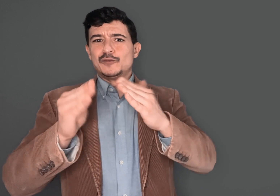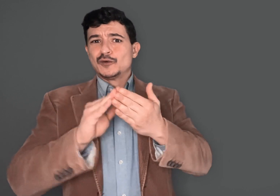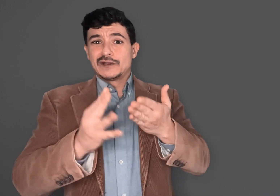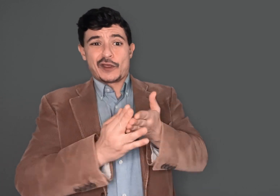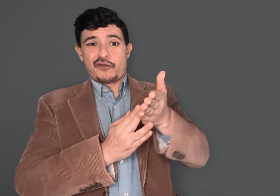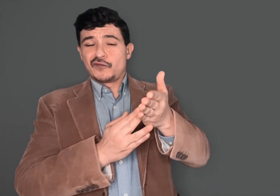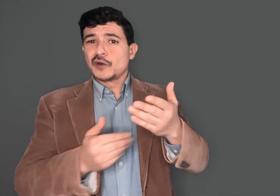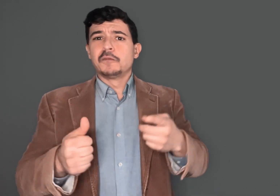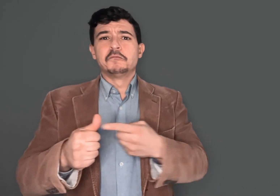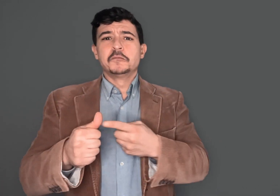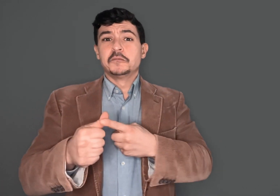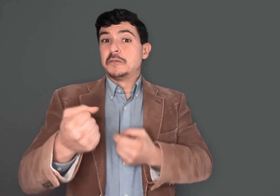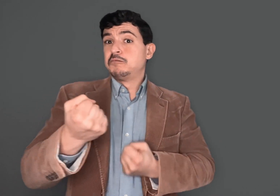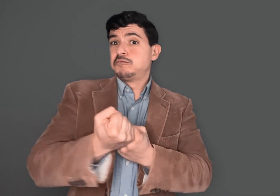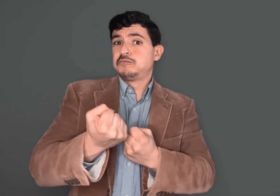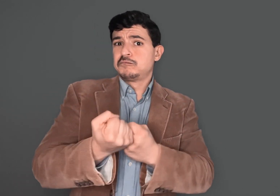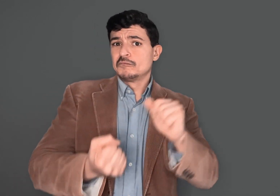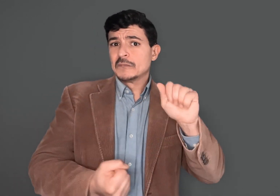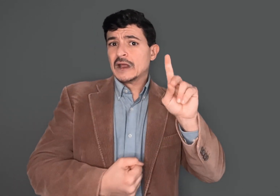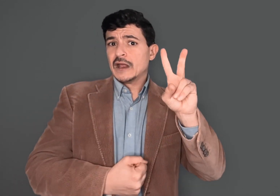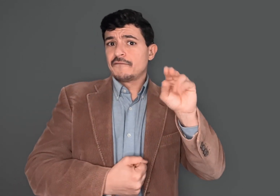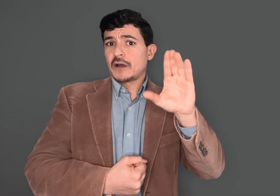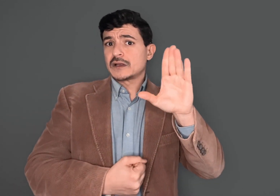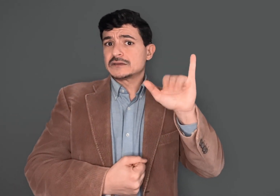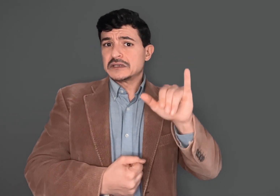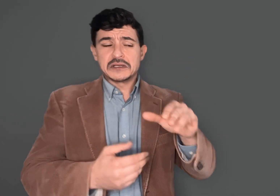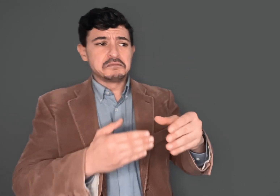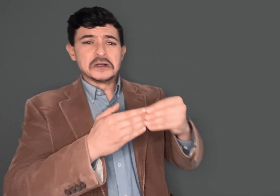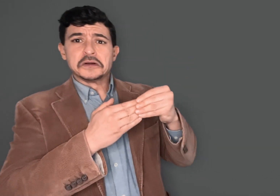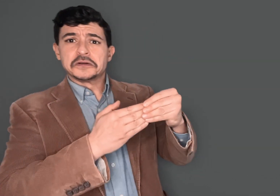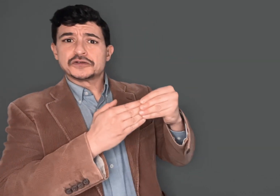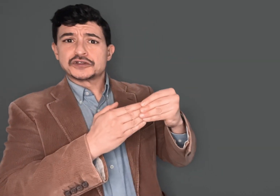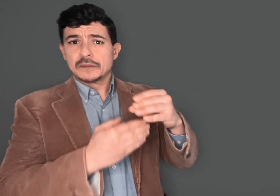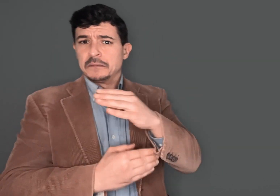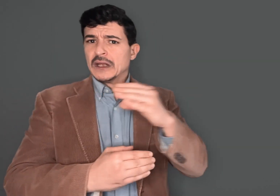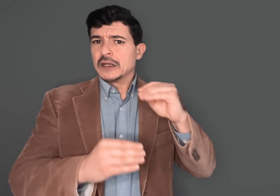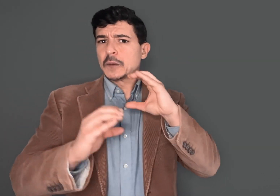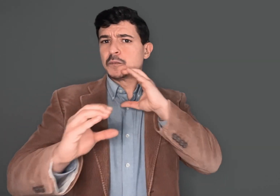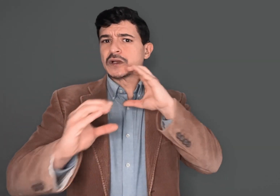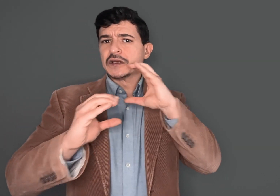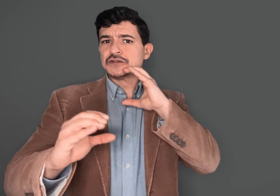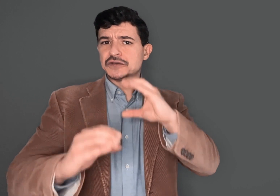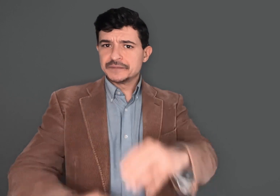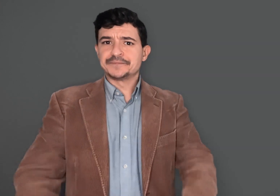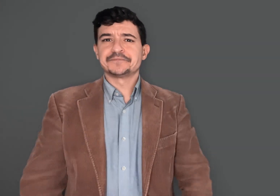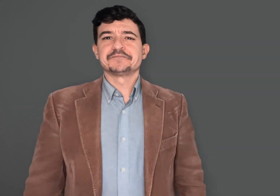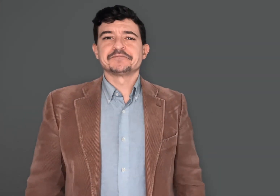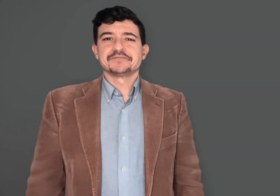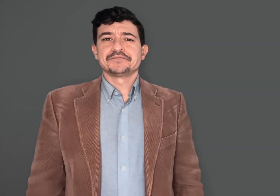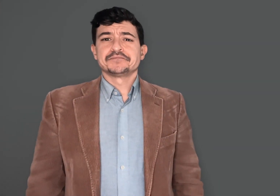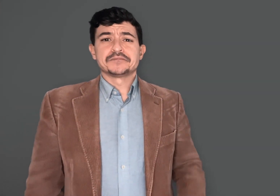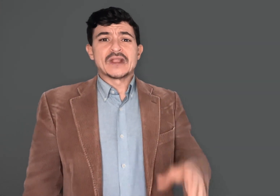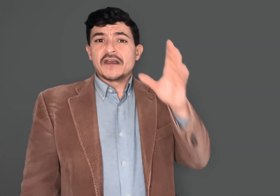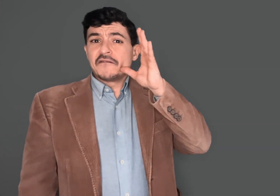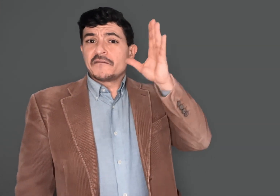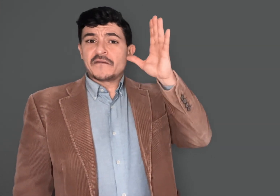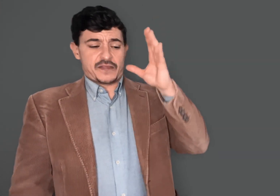advocacy, leadership, and communication. The